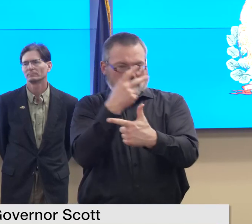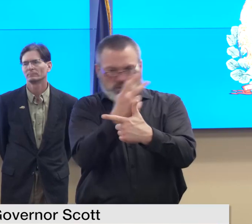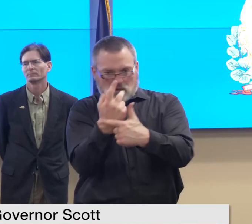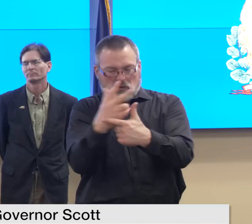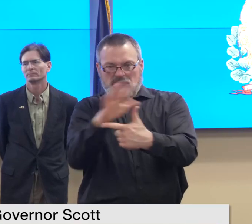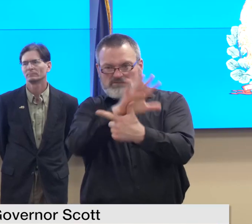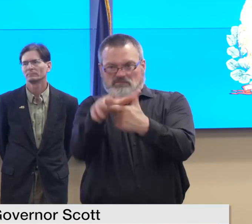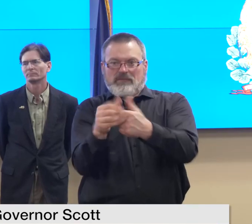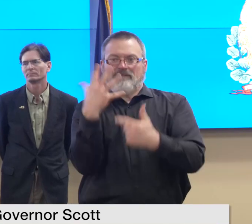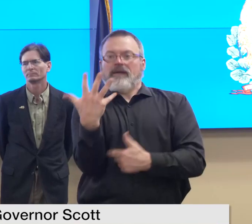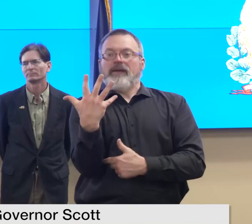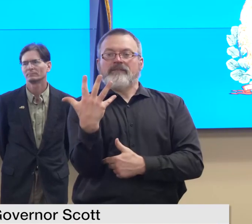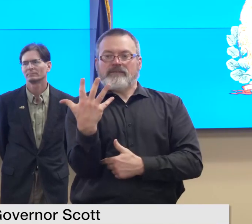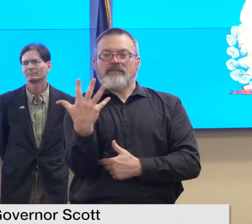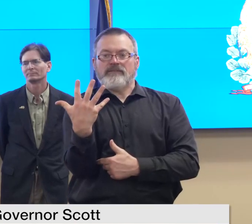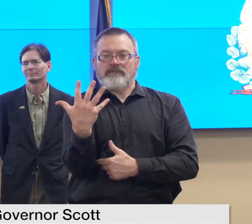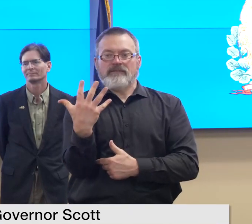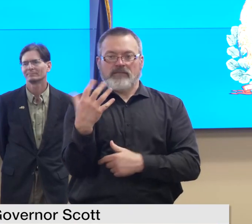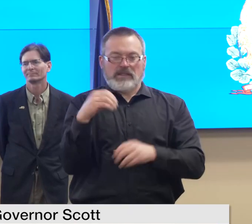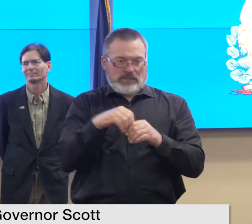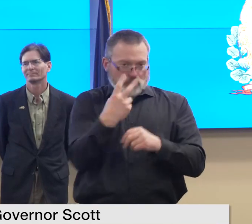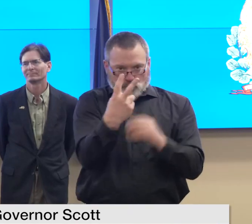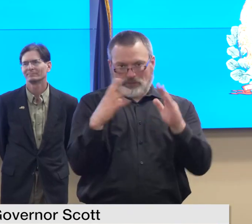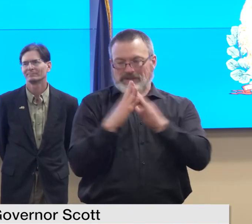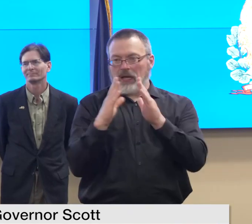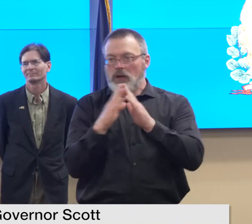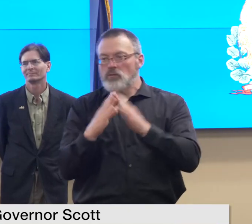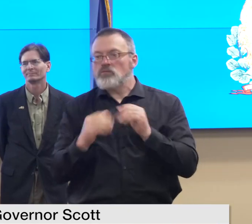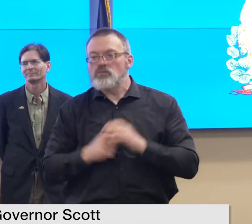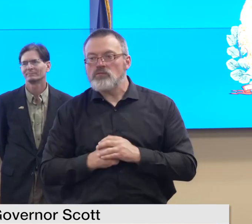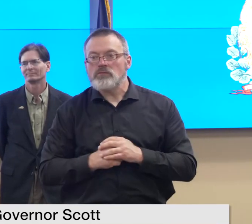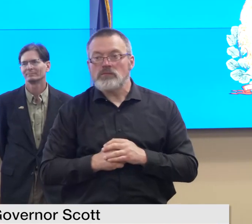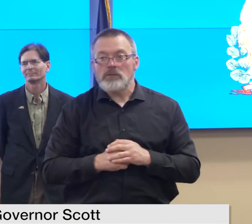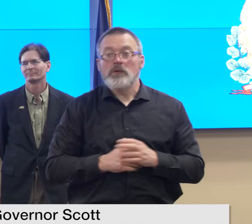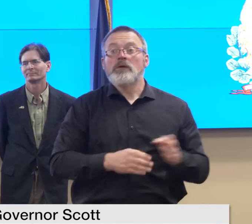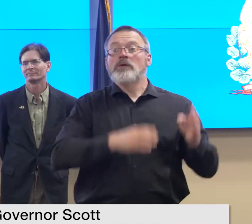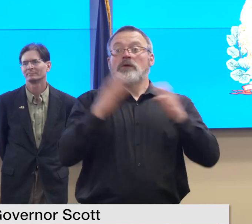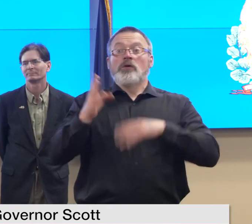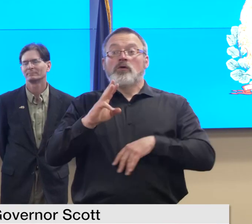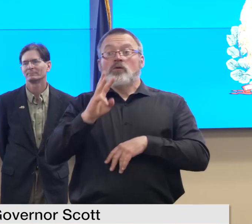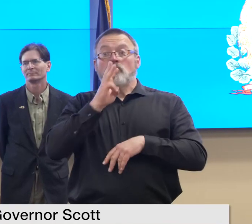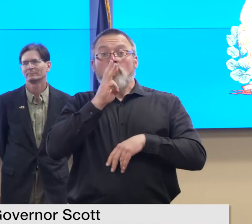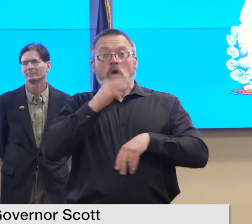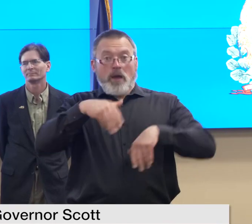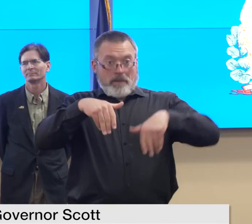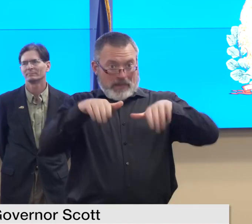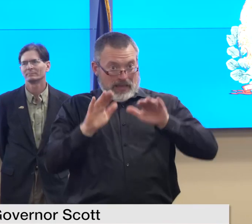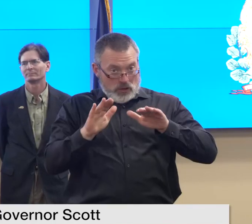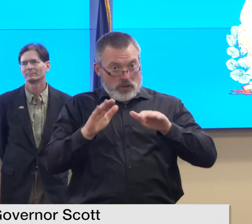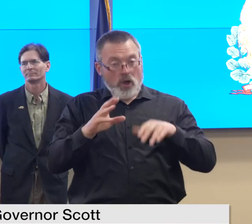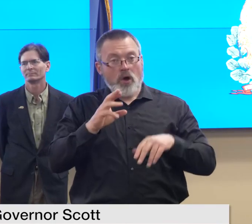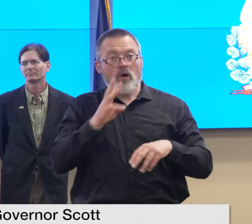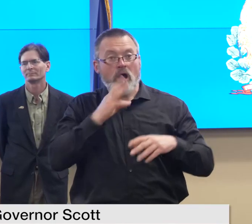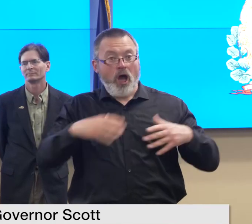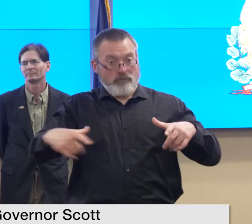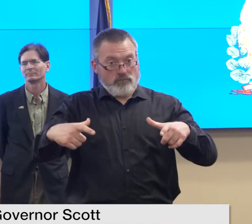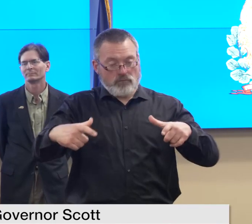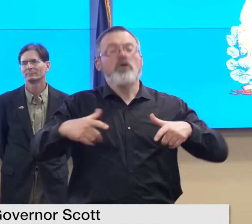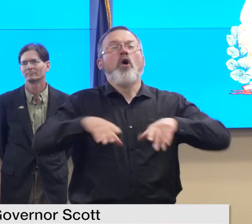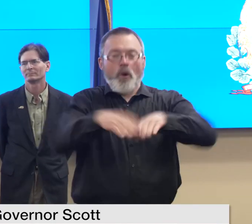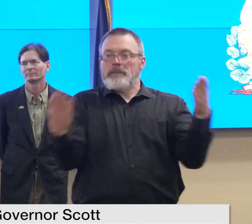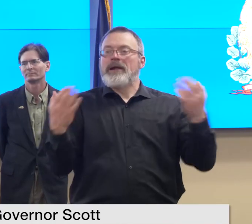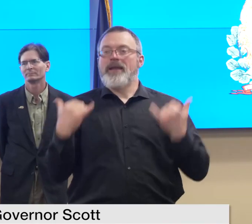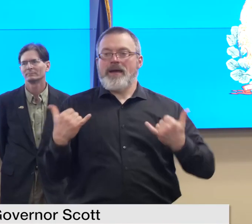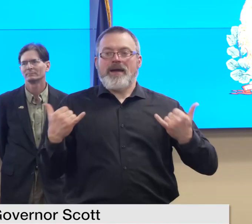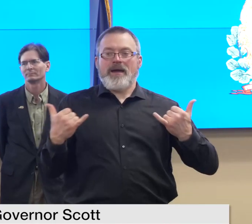of good news the waterbury dam flood gates were fully opened earlier this week concluding flood operations at the